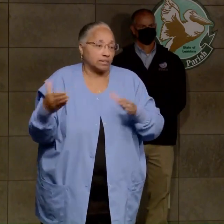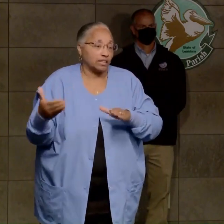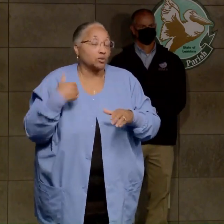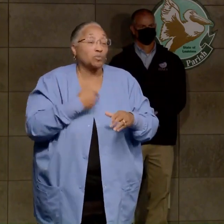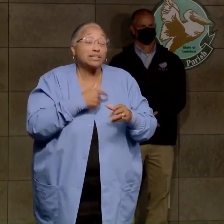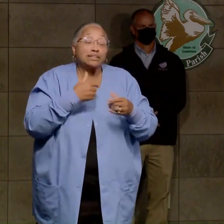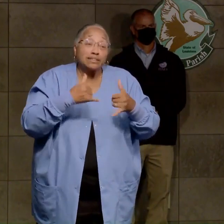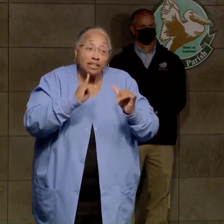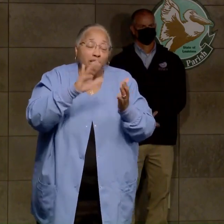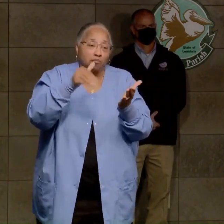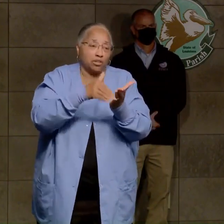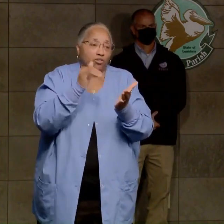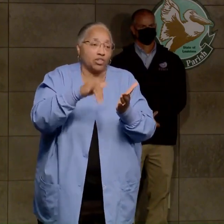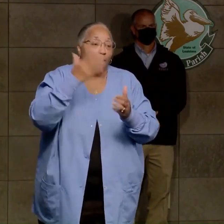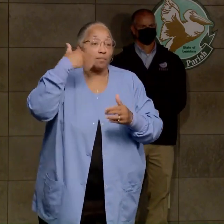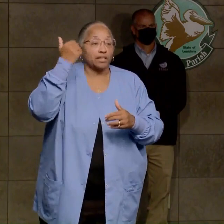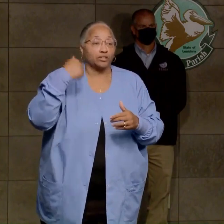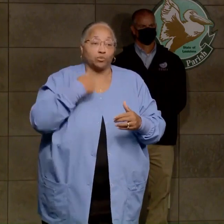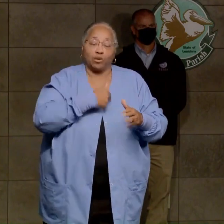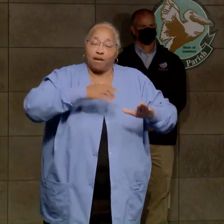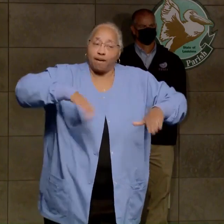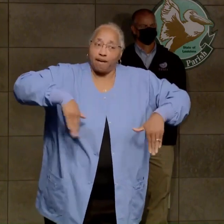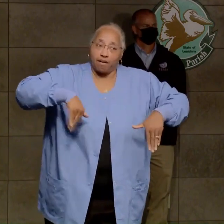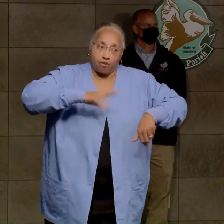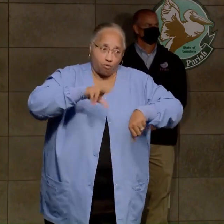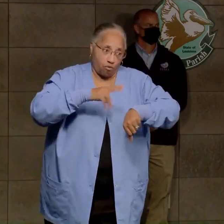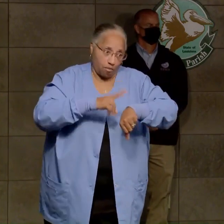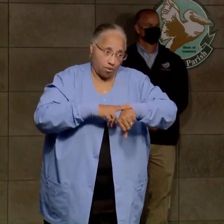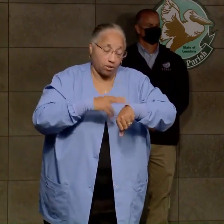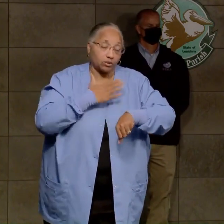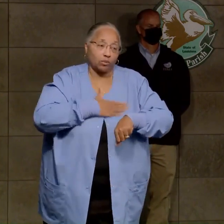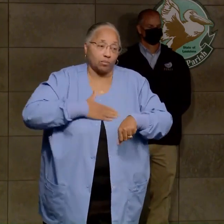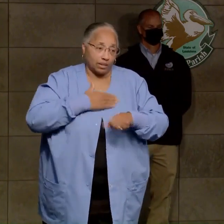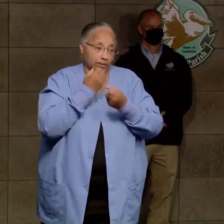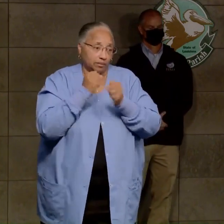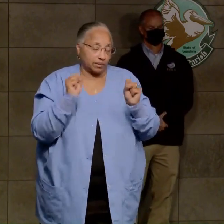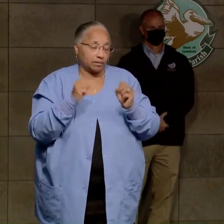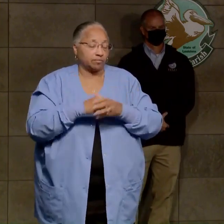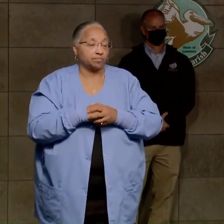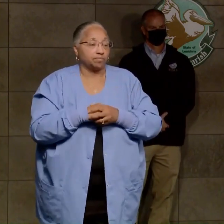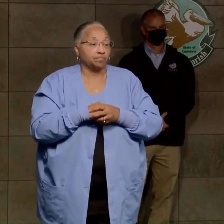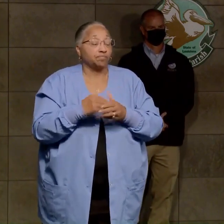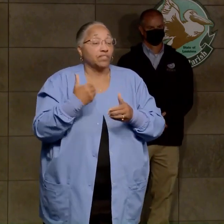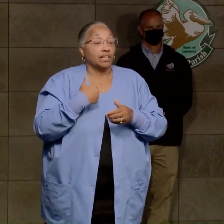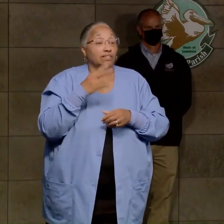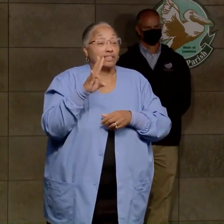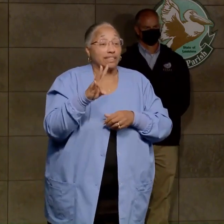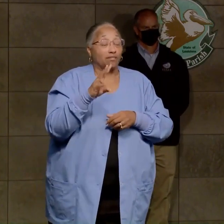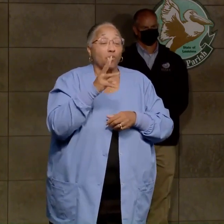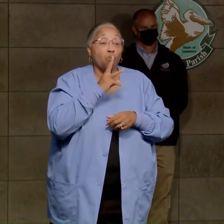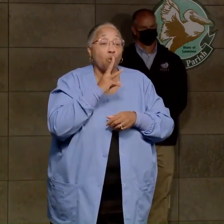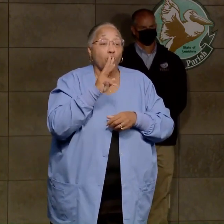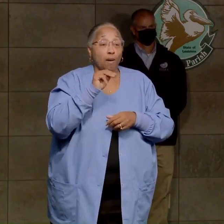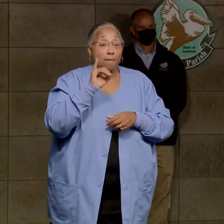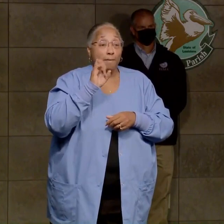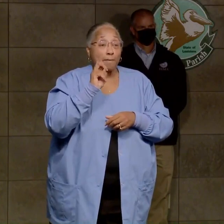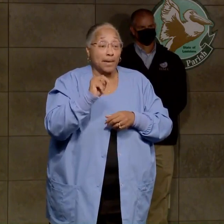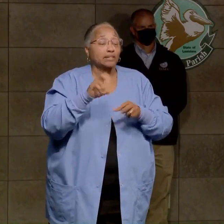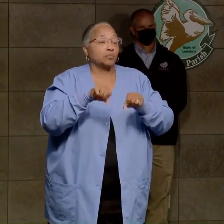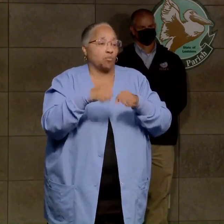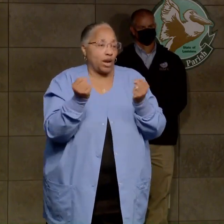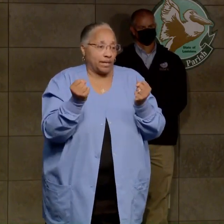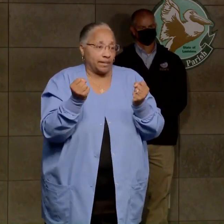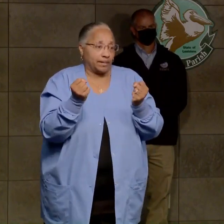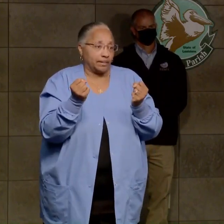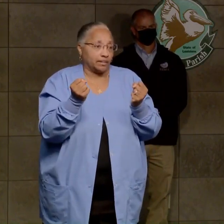midst of that because we're not back to normal yet. So please be safe. We had seven water main breaks after the storm. We have been able to